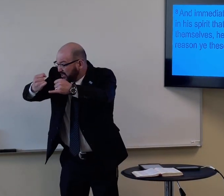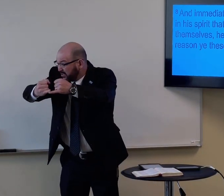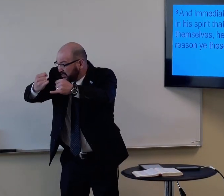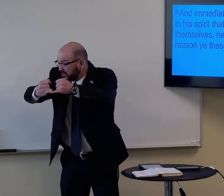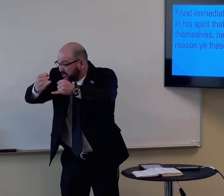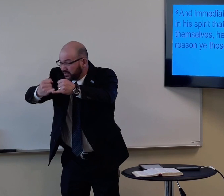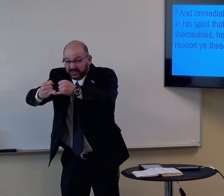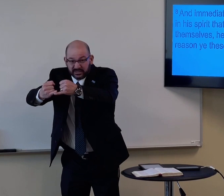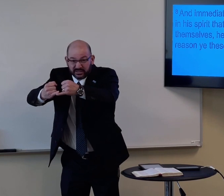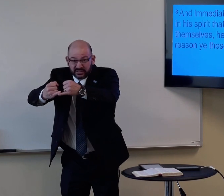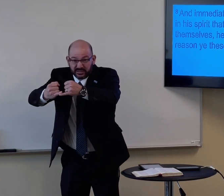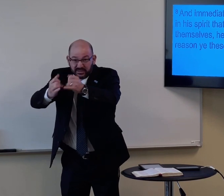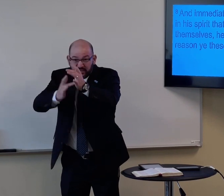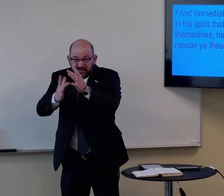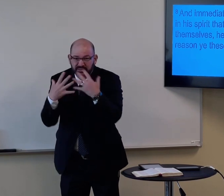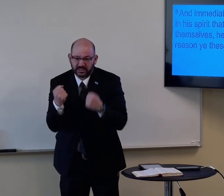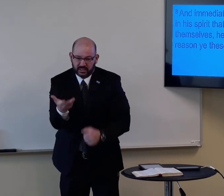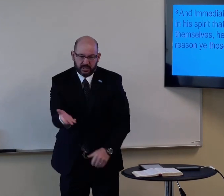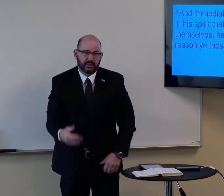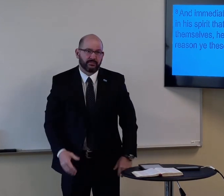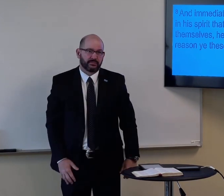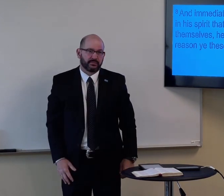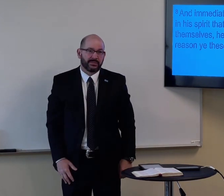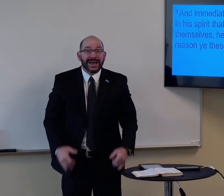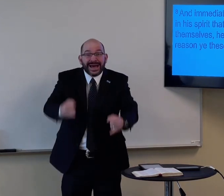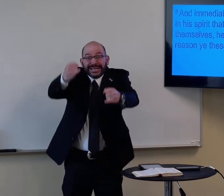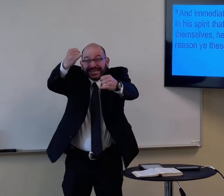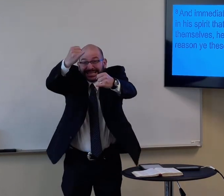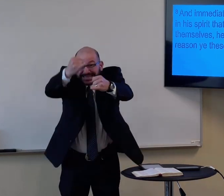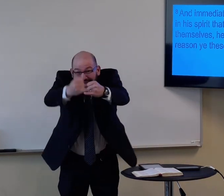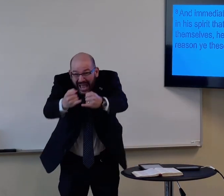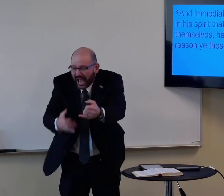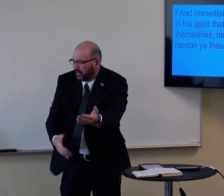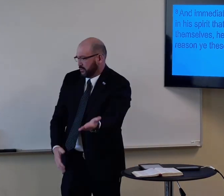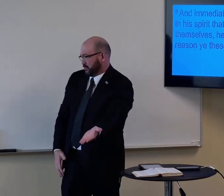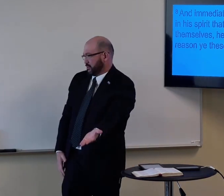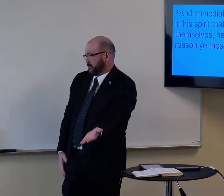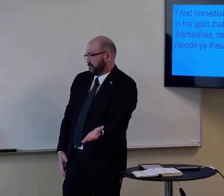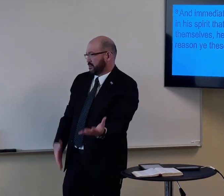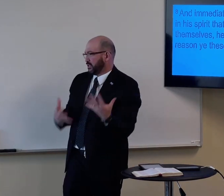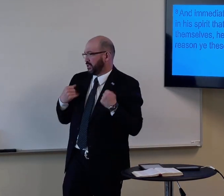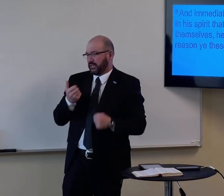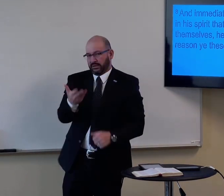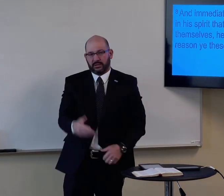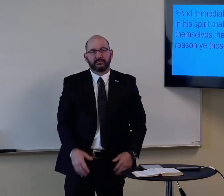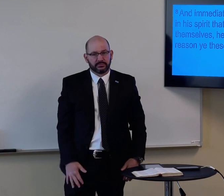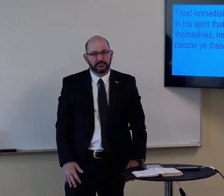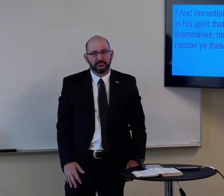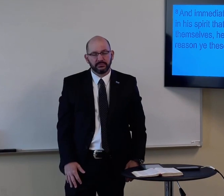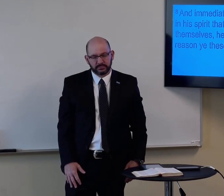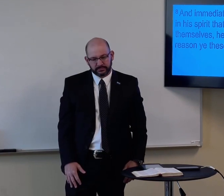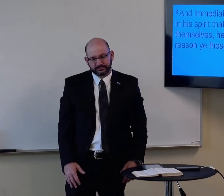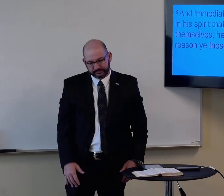Finally, lastly, the last thing that Jesus did was heal this man.